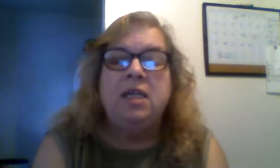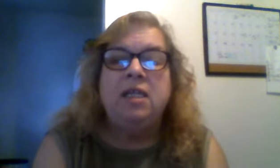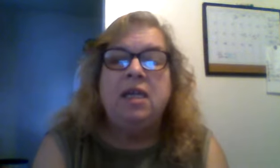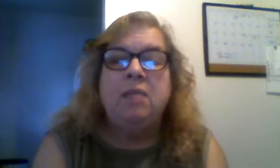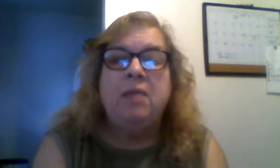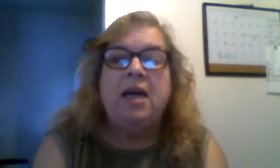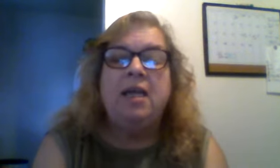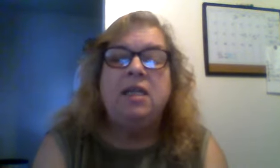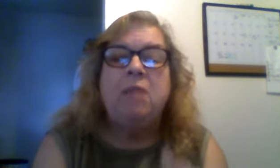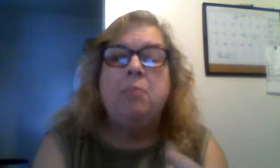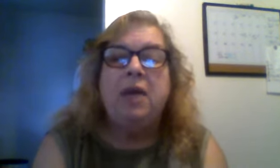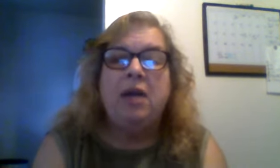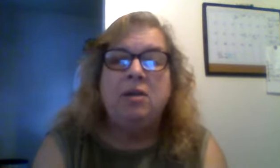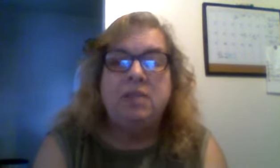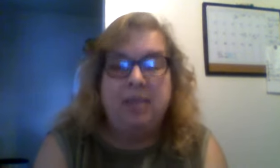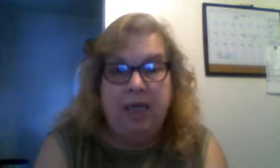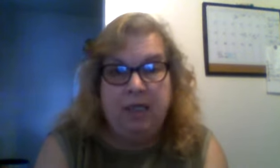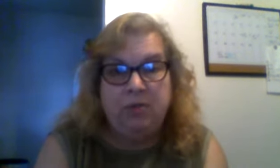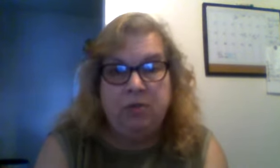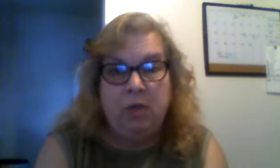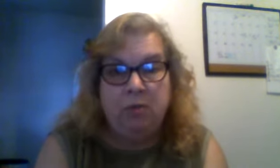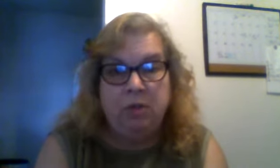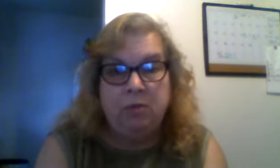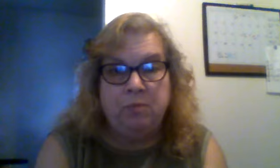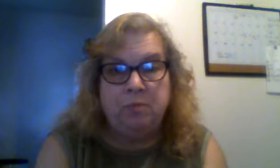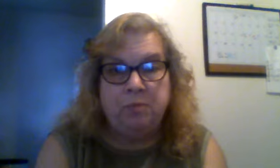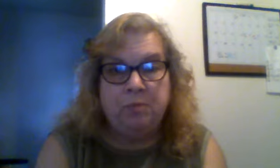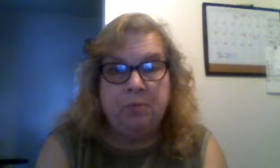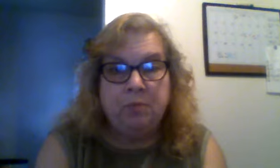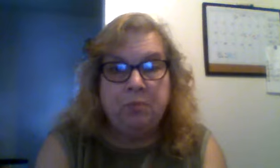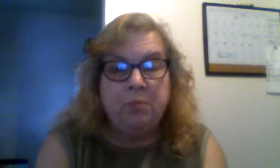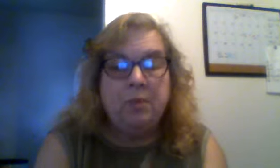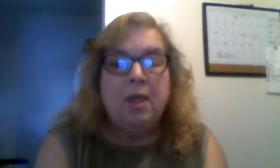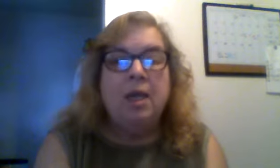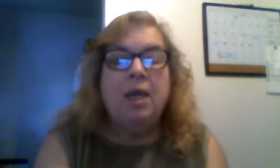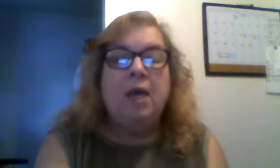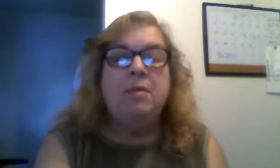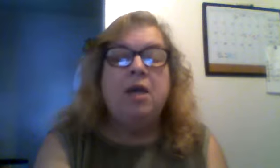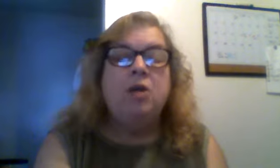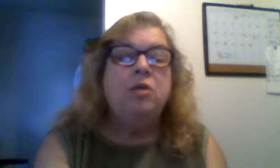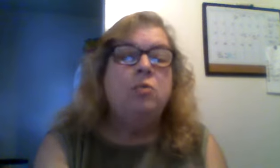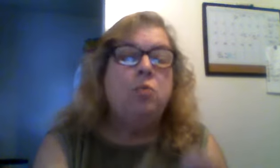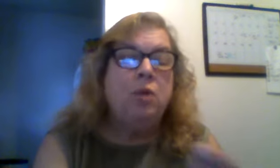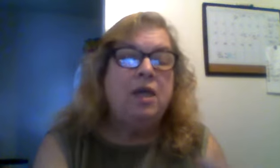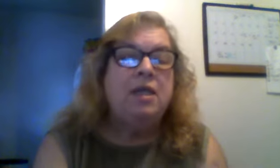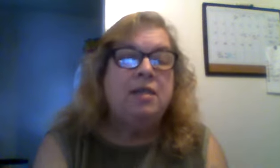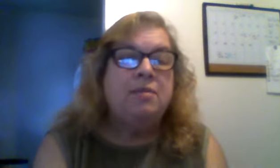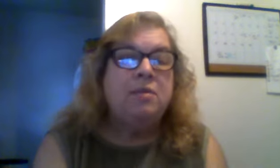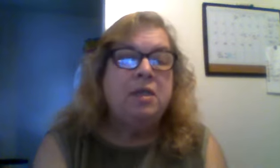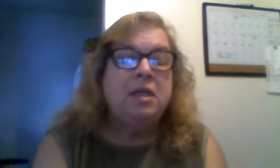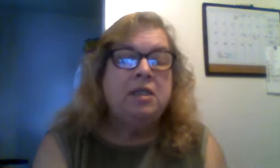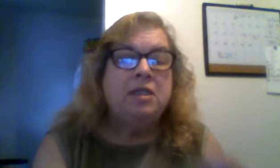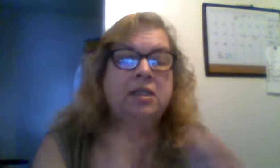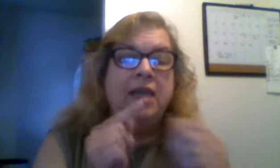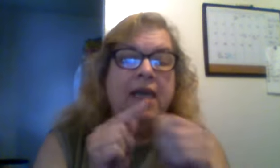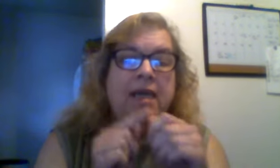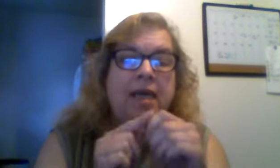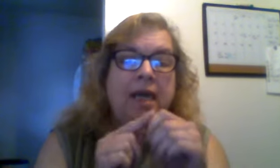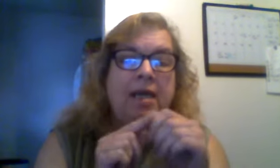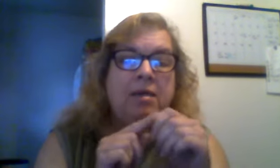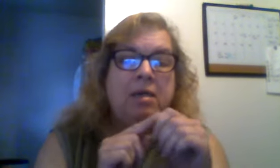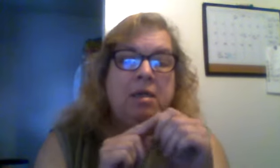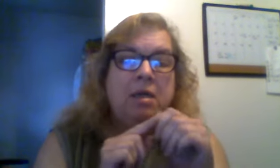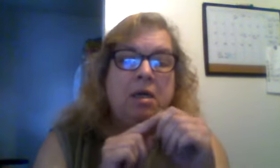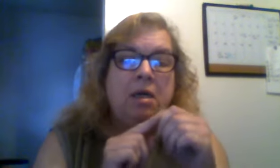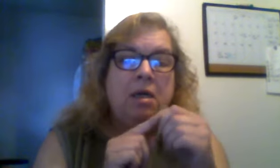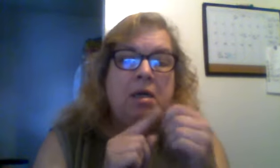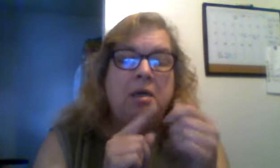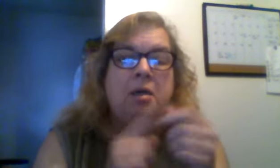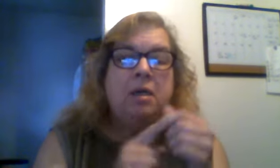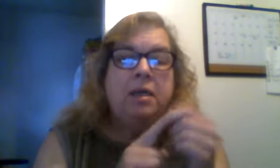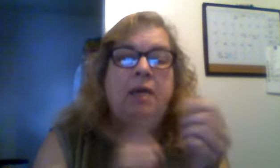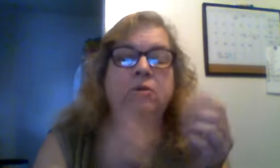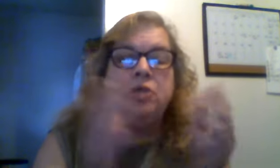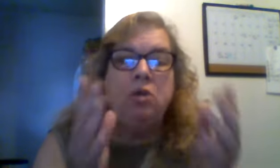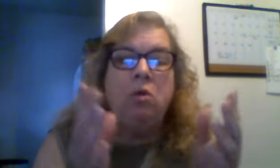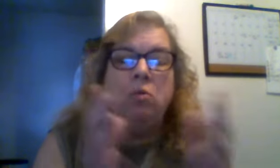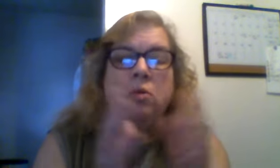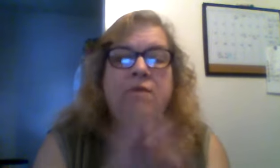anything about let that parasite control you i mean are you willing to take and they were showing one